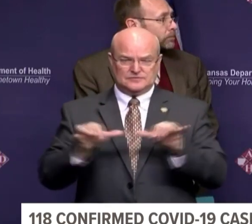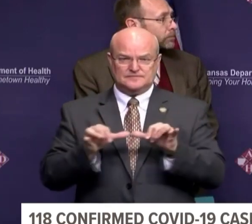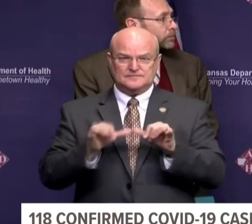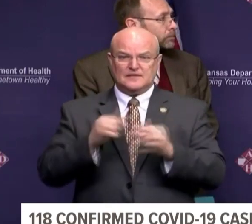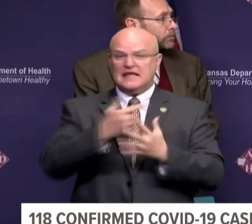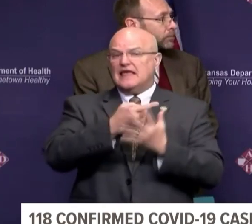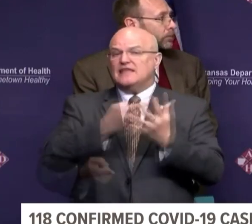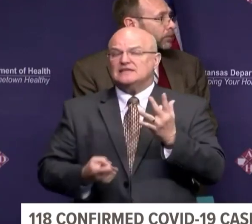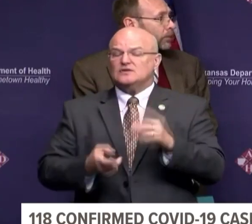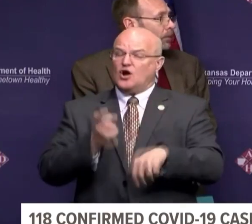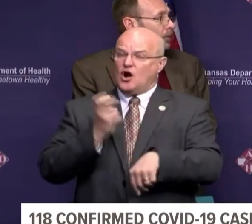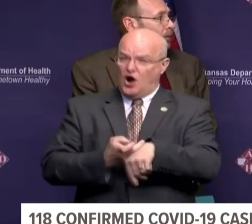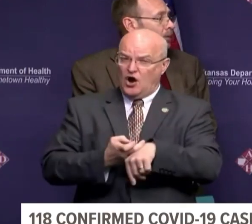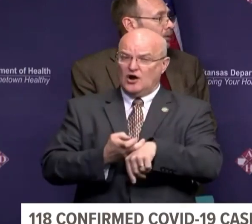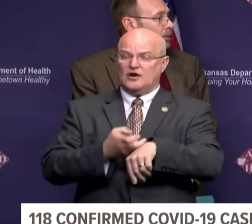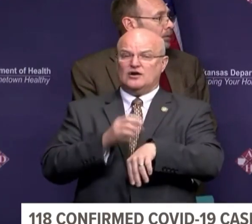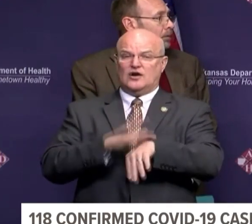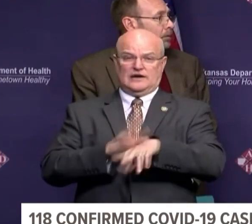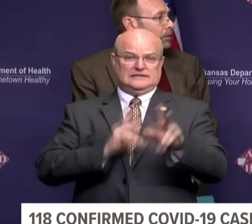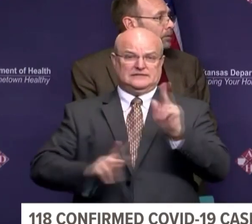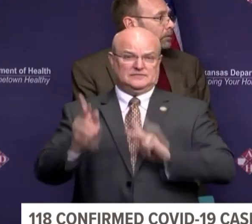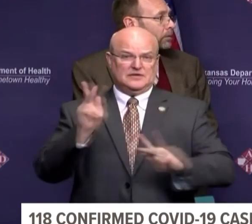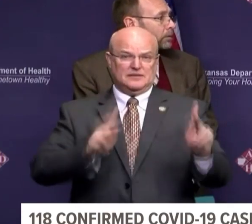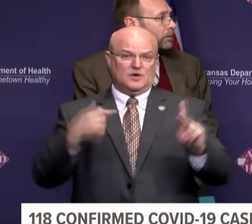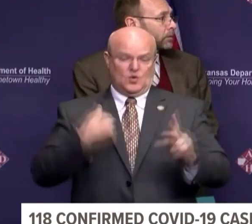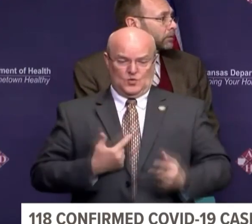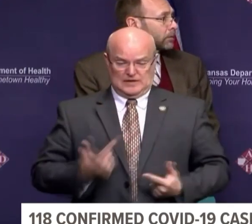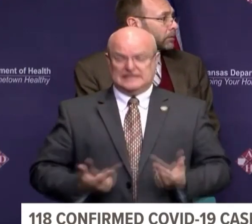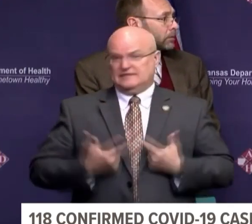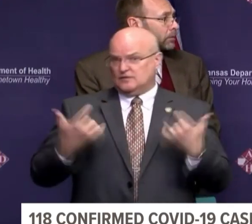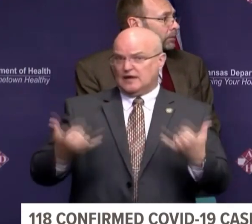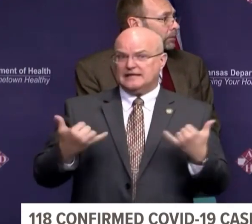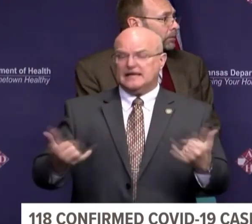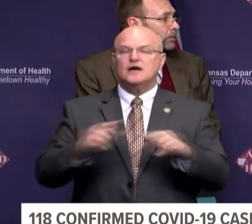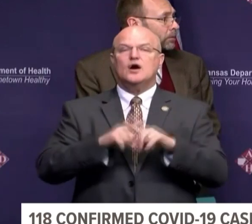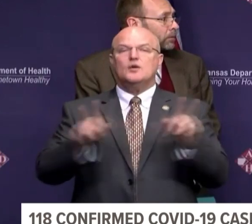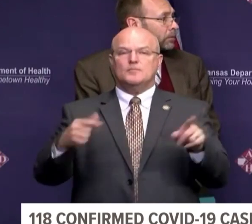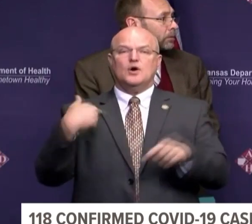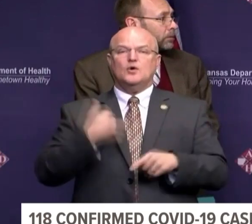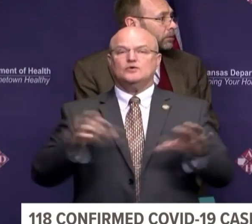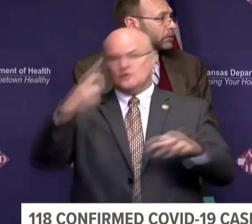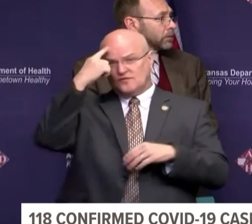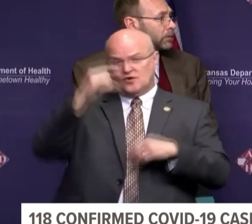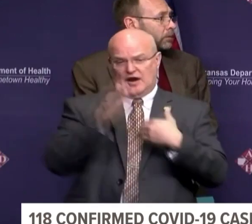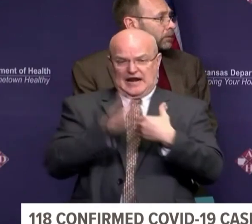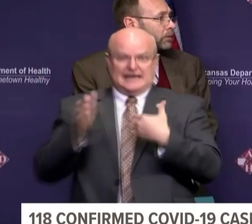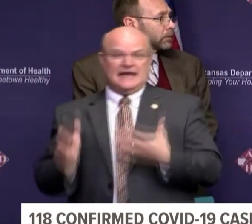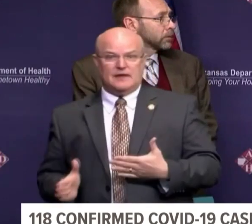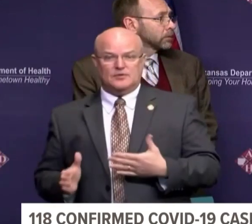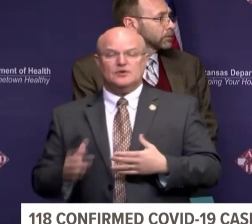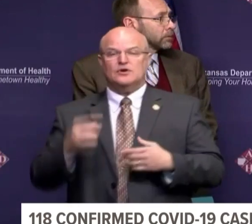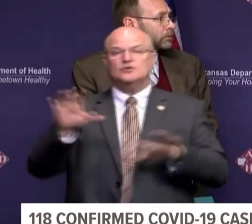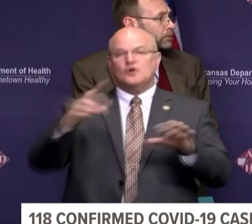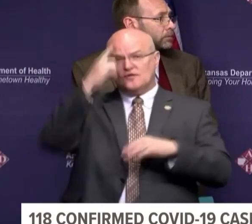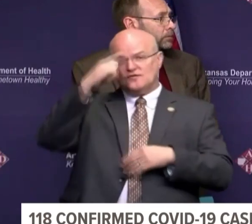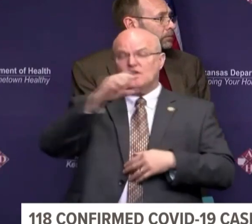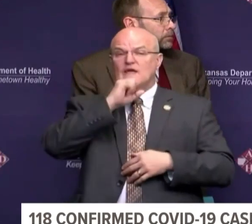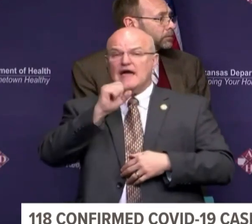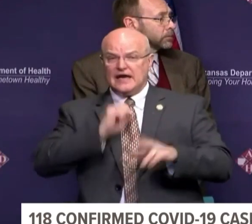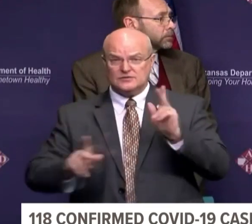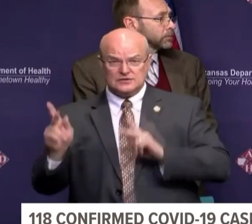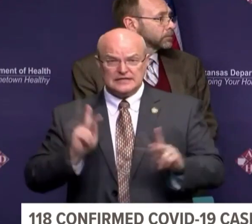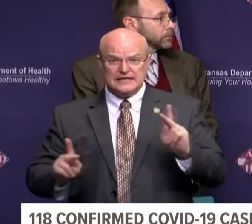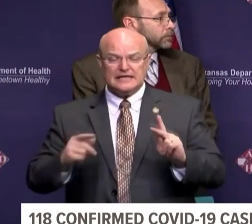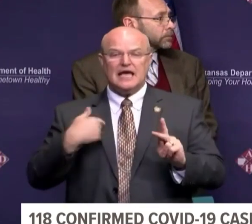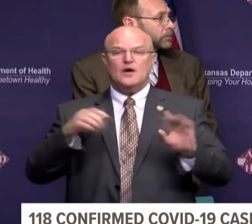These are all hardships in which we are living under, but we do it for our neighbor, we do it for the elderly,